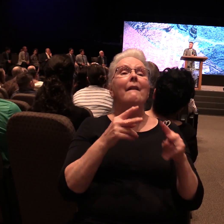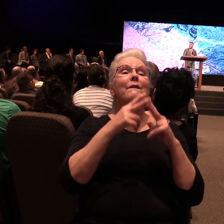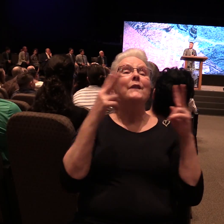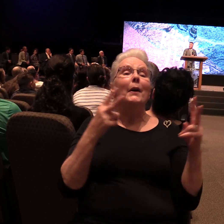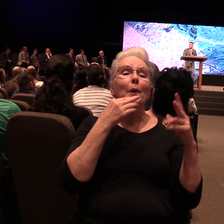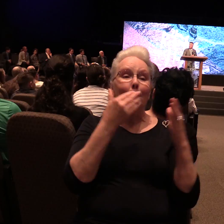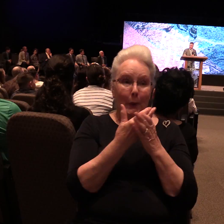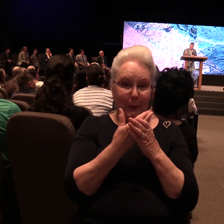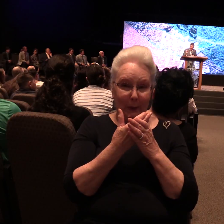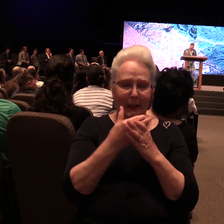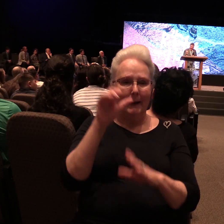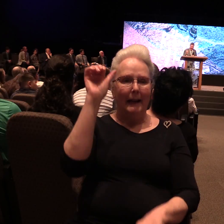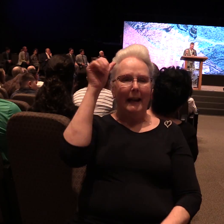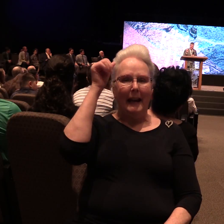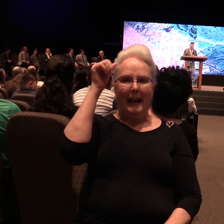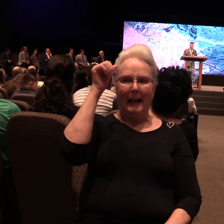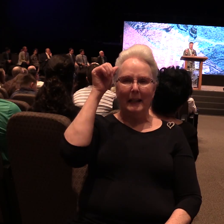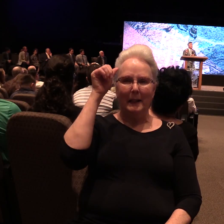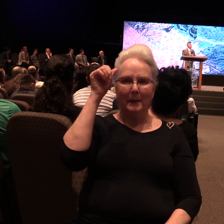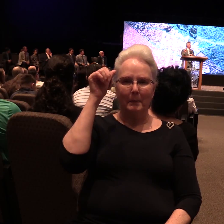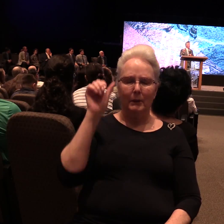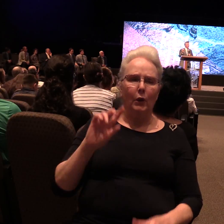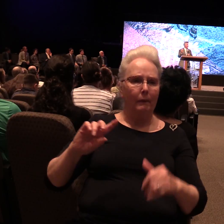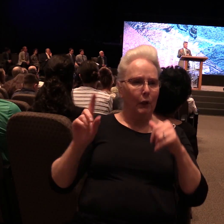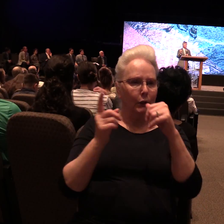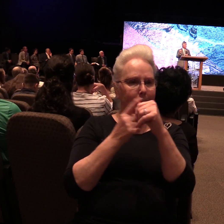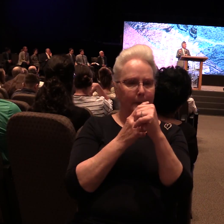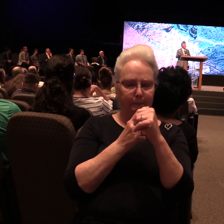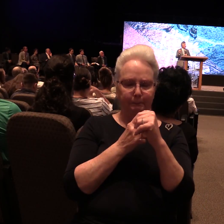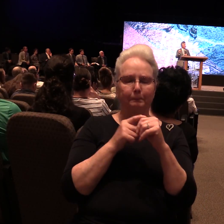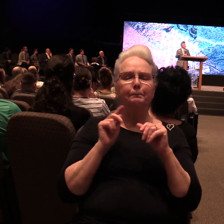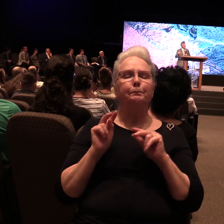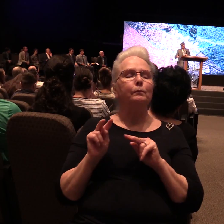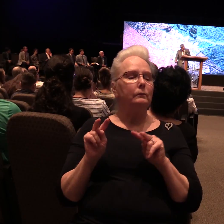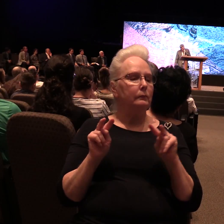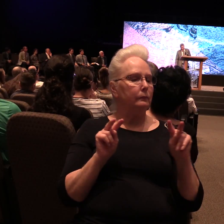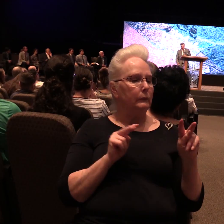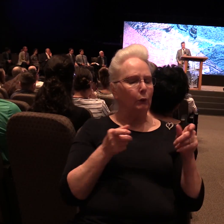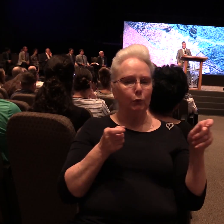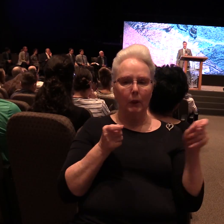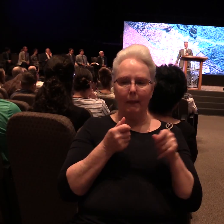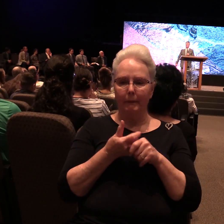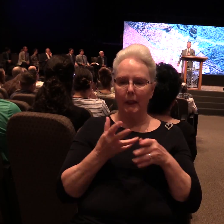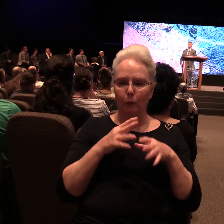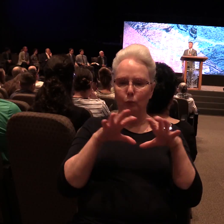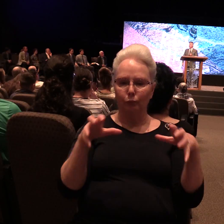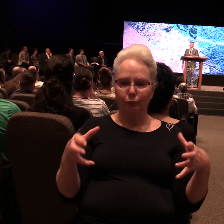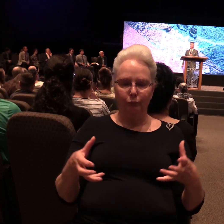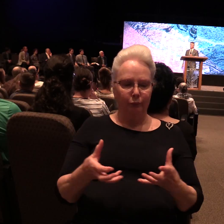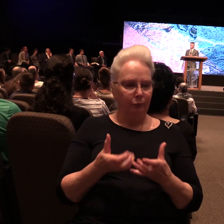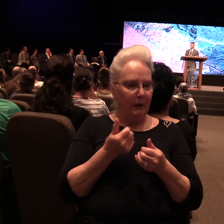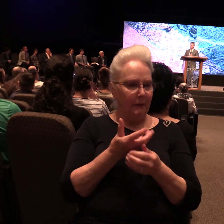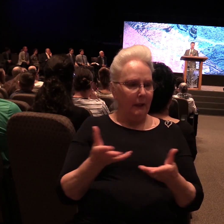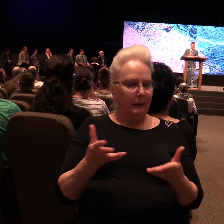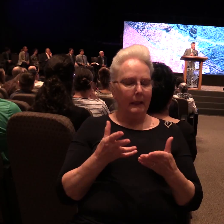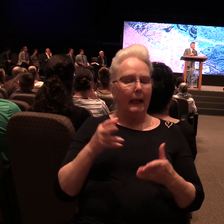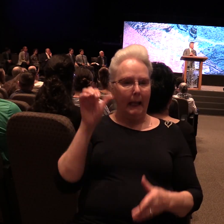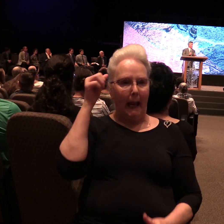Adam was the monarch of all he surveyed. Everything was under his feet.